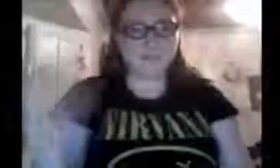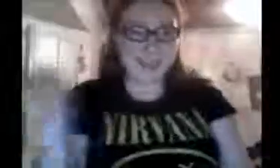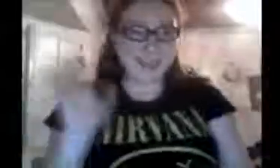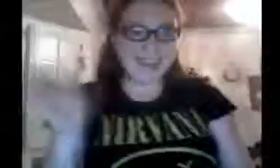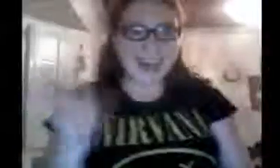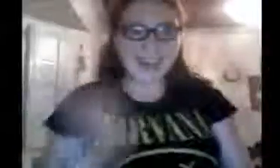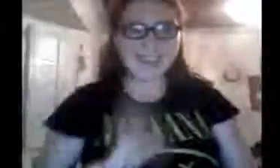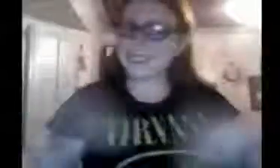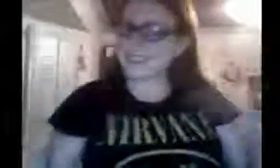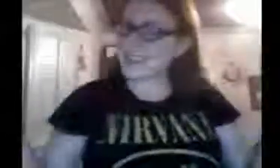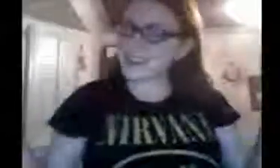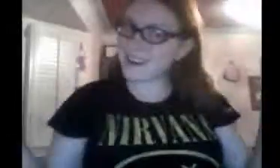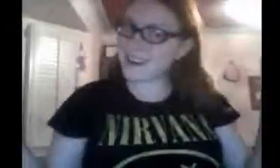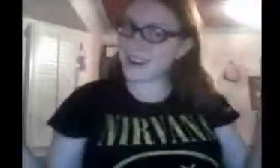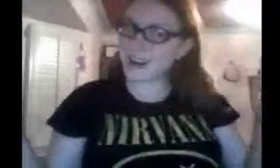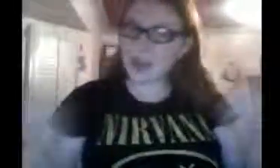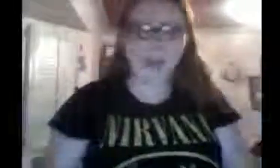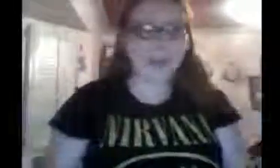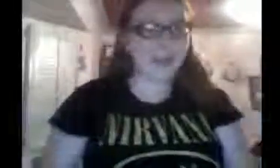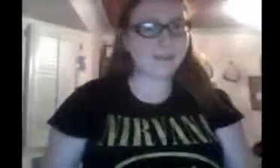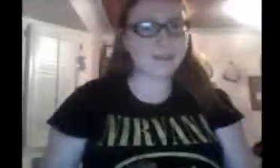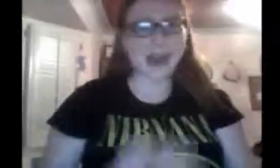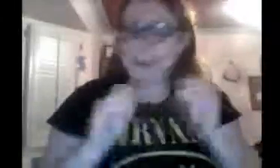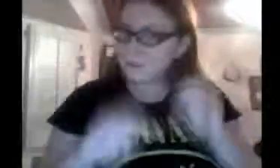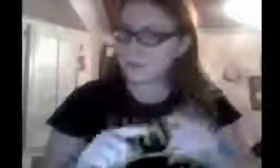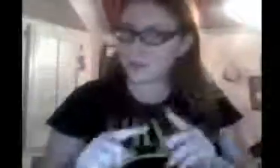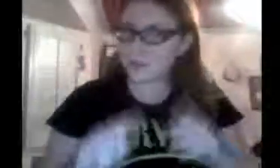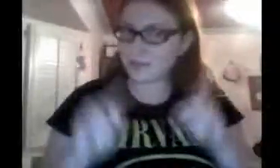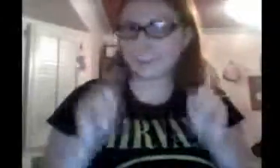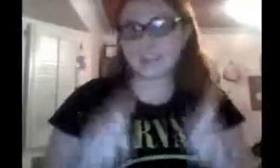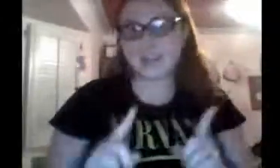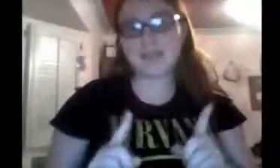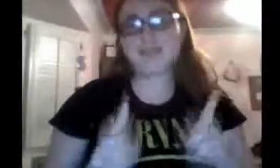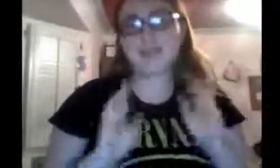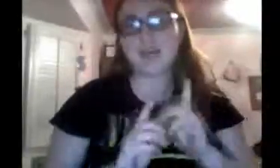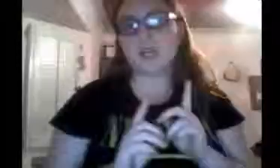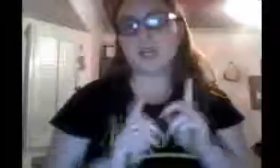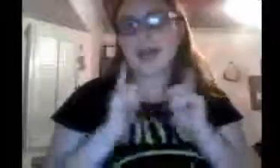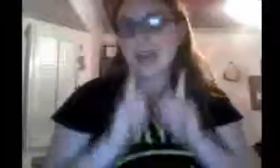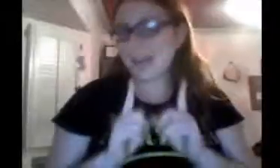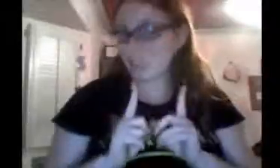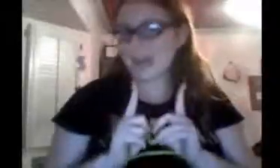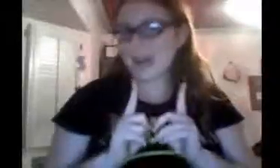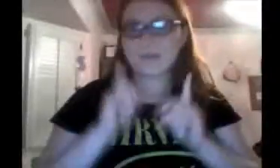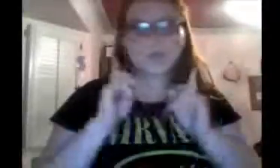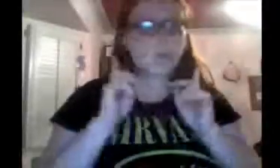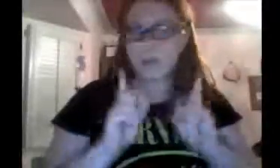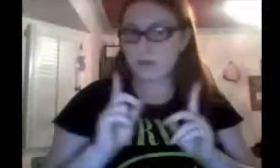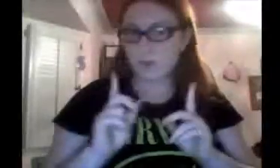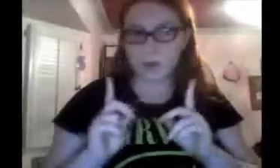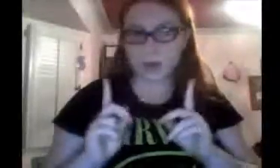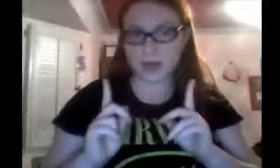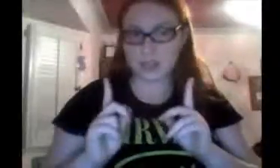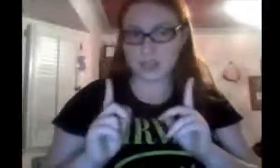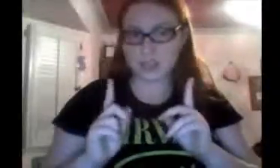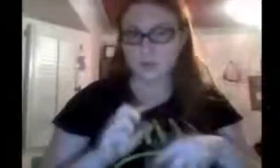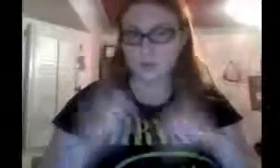Hey guys, it's Sarah and I'm making this video today because I actually have a ton of homework I need to do over the